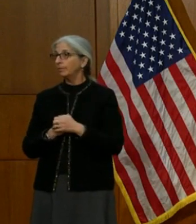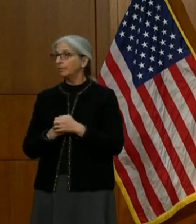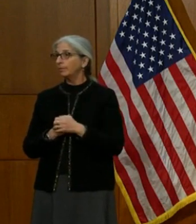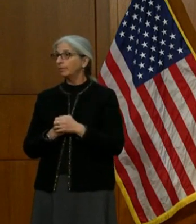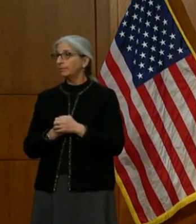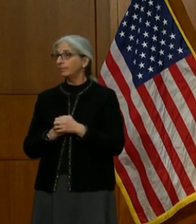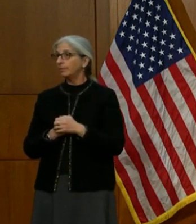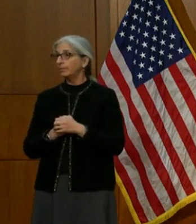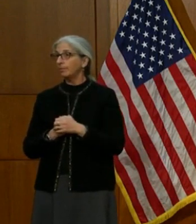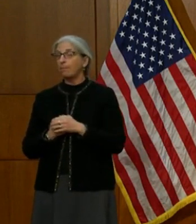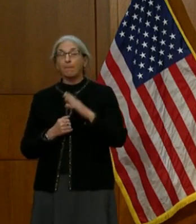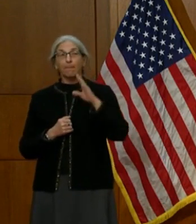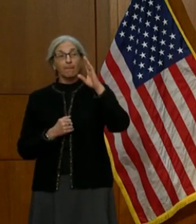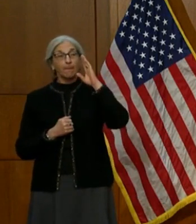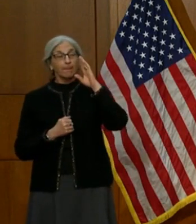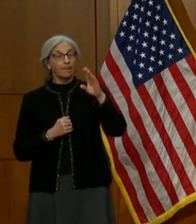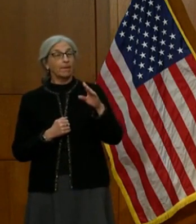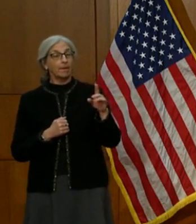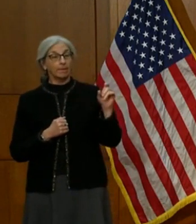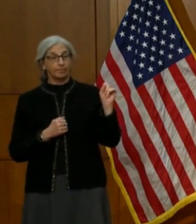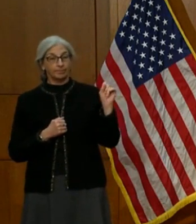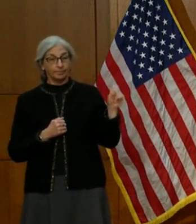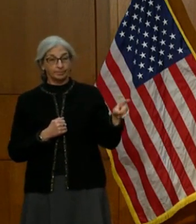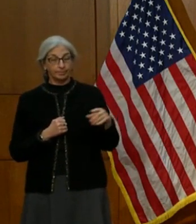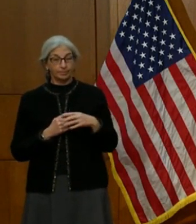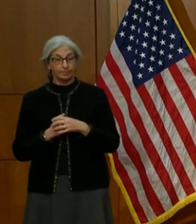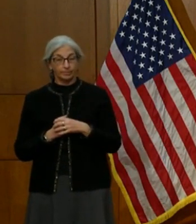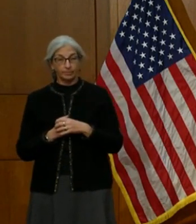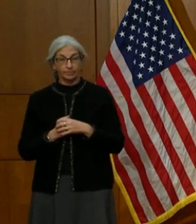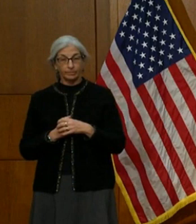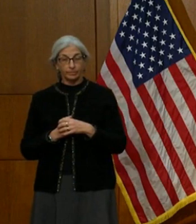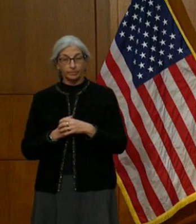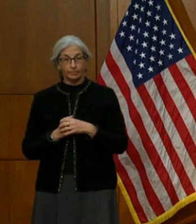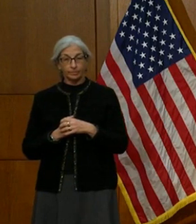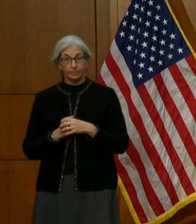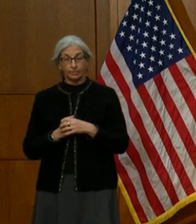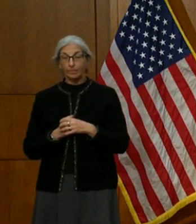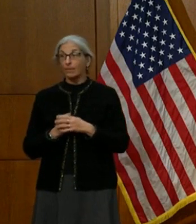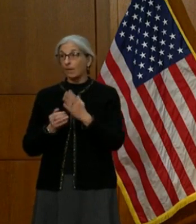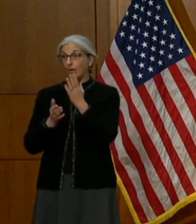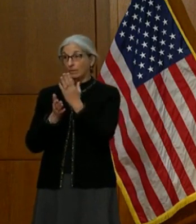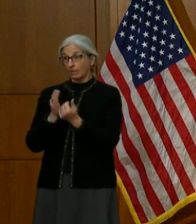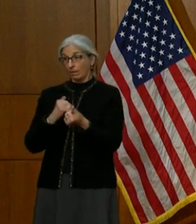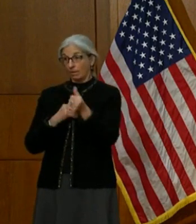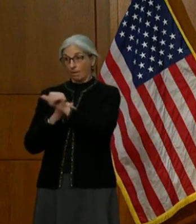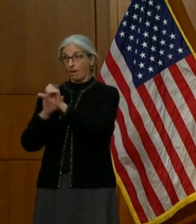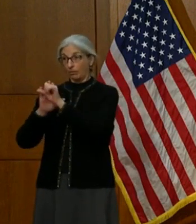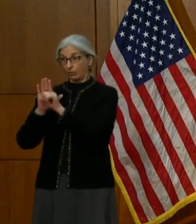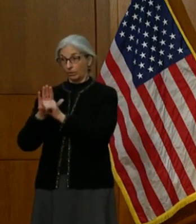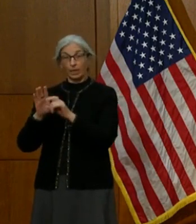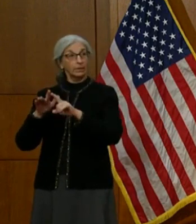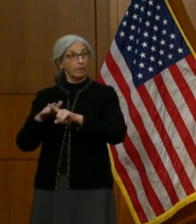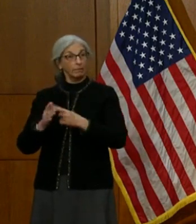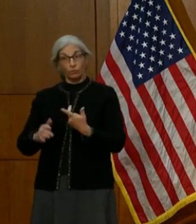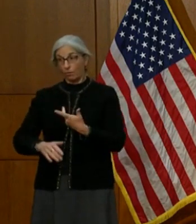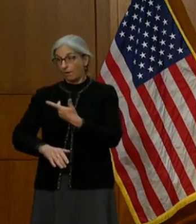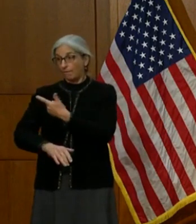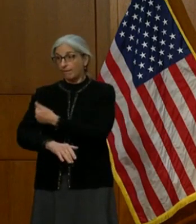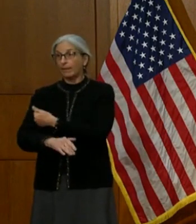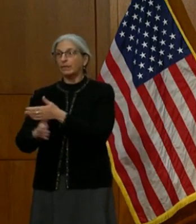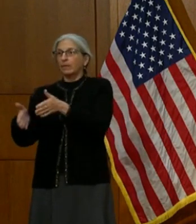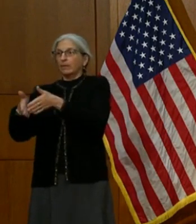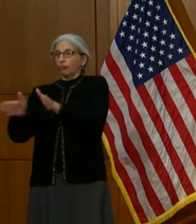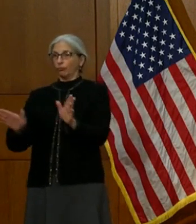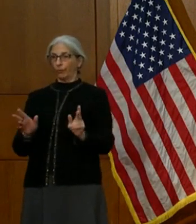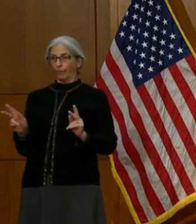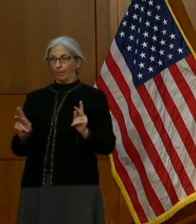Hello, Governor. My question for you is why have some other states been able to begin vaccinating the public, but that has